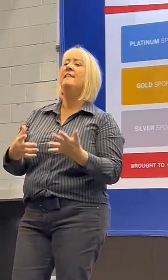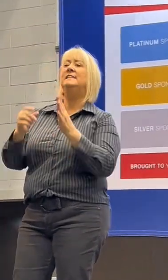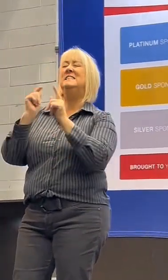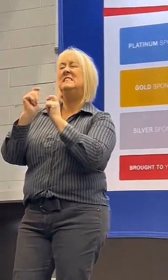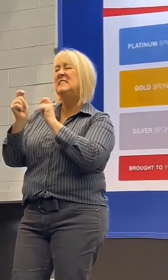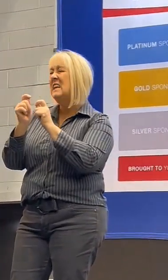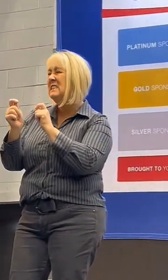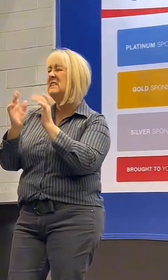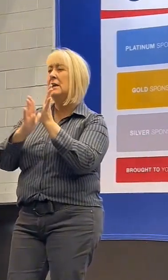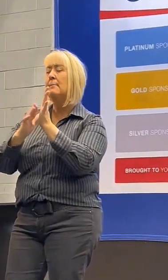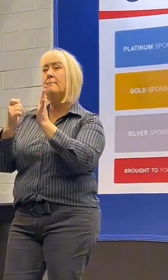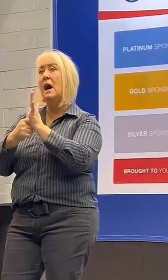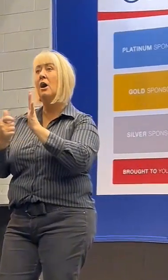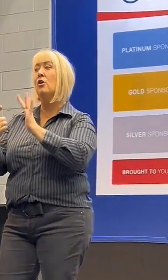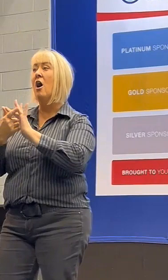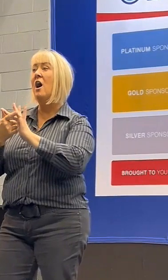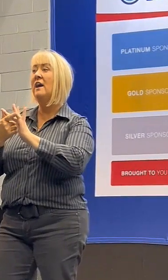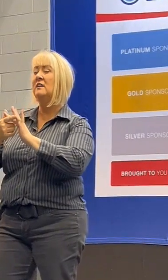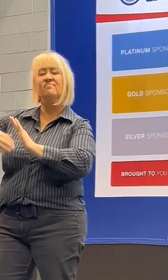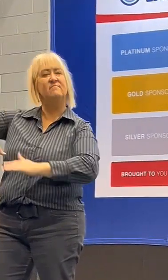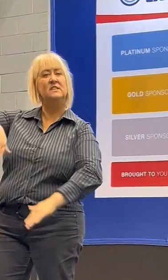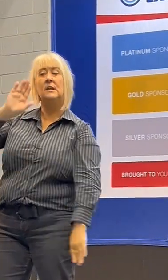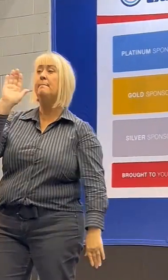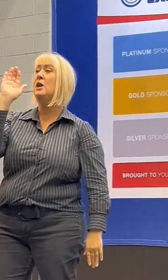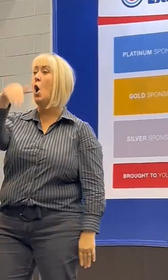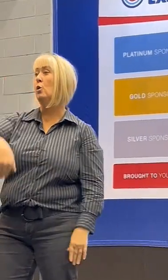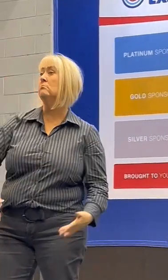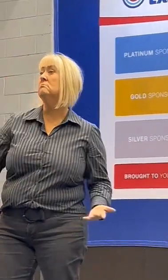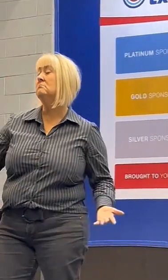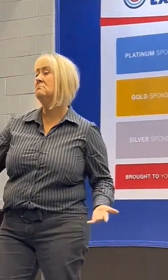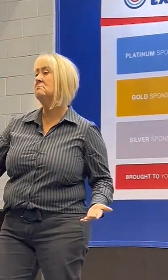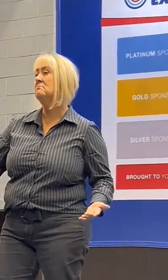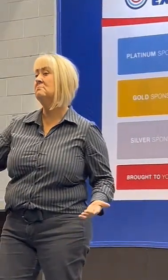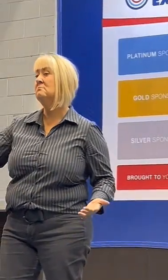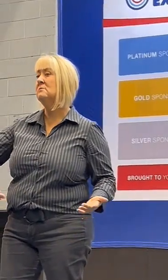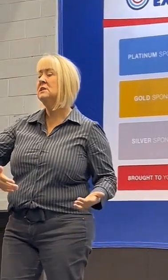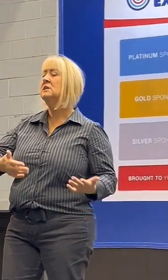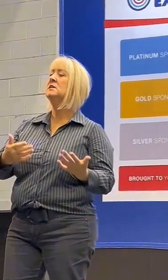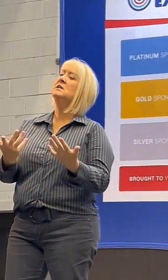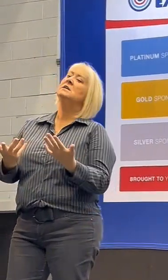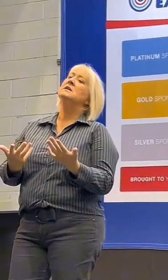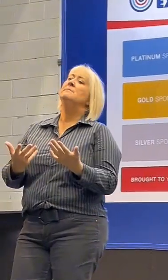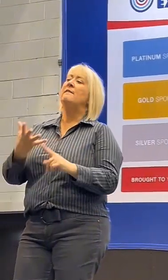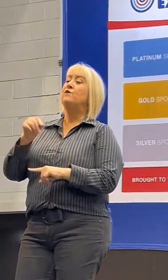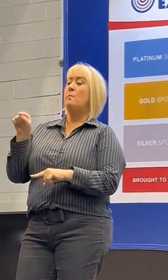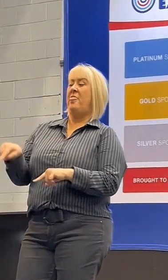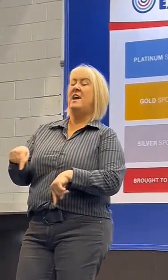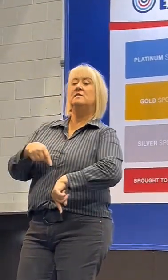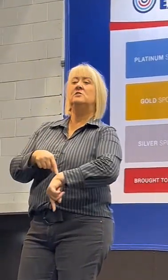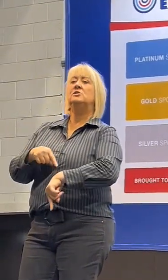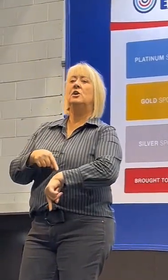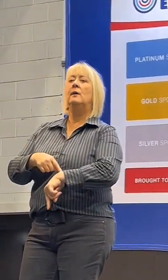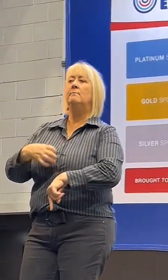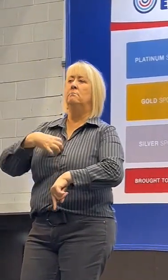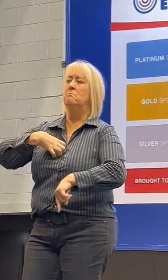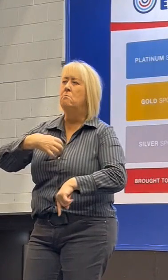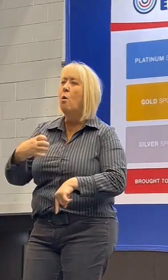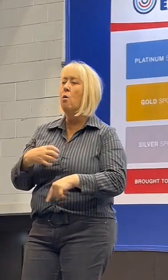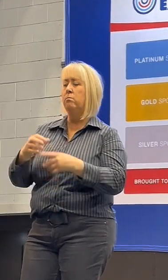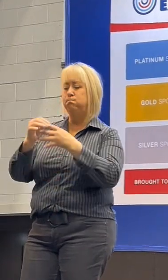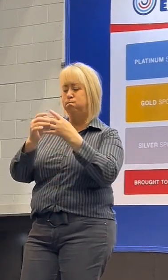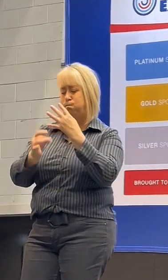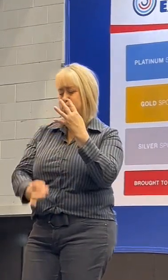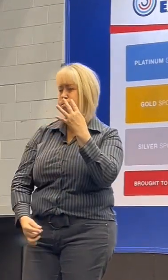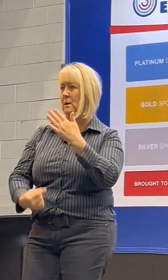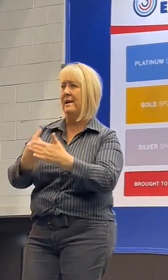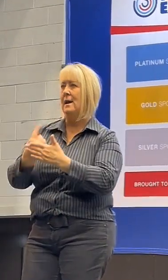discharged me with everything appearing clear. Now, from that moment on, more unexplainable symptoms slowly began to creep on,